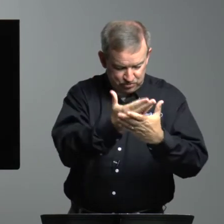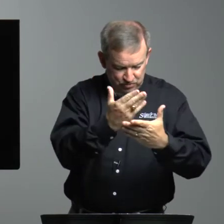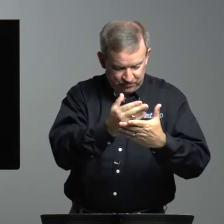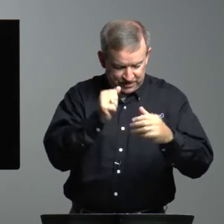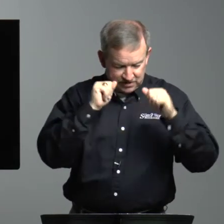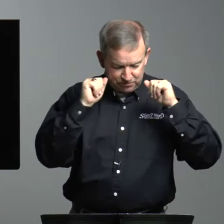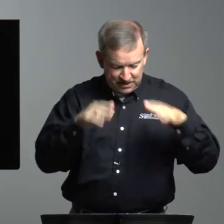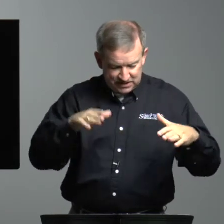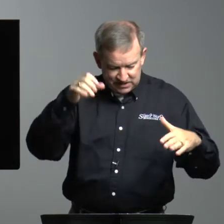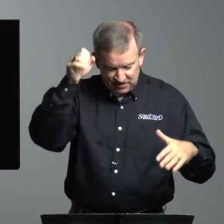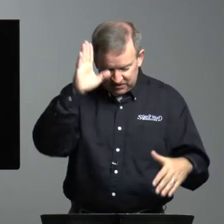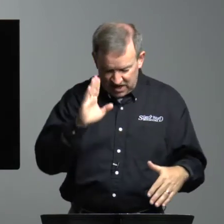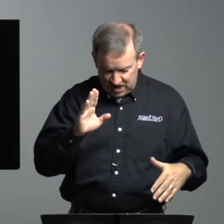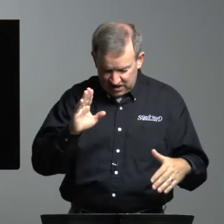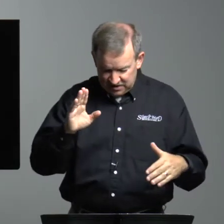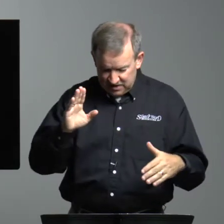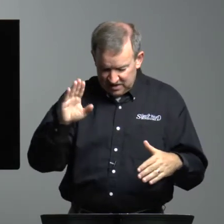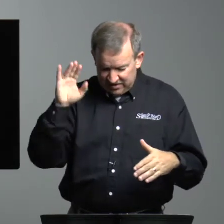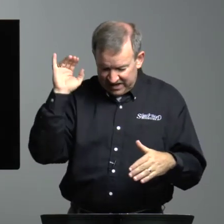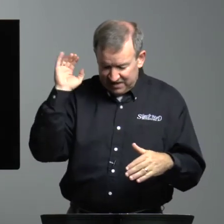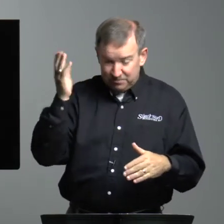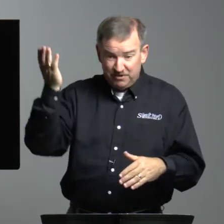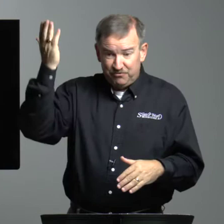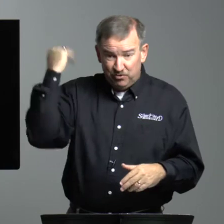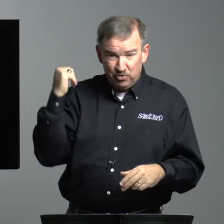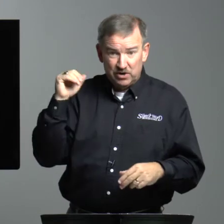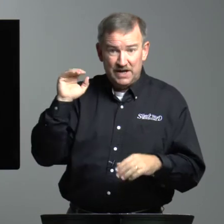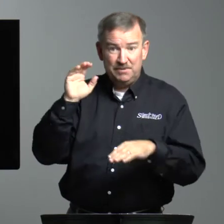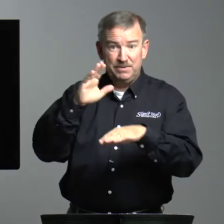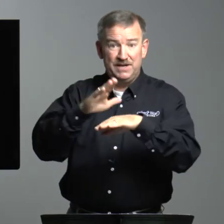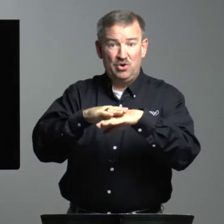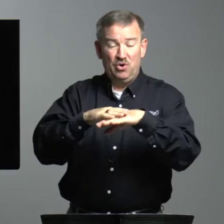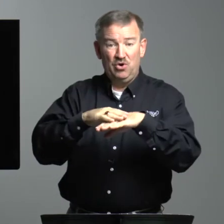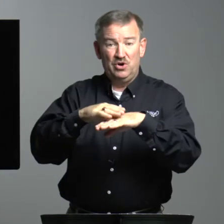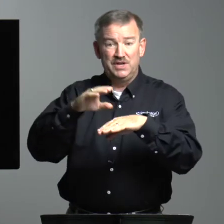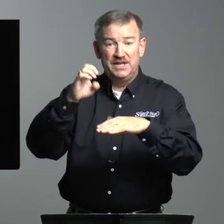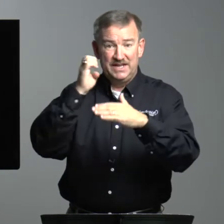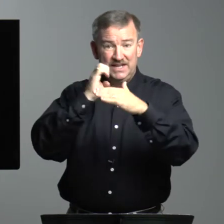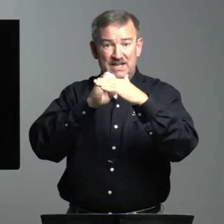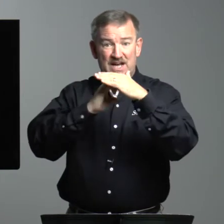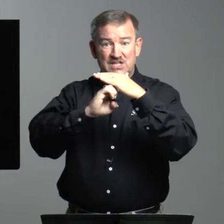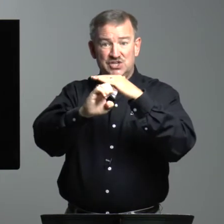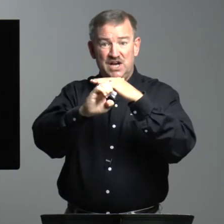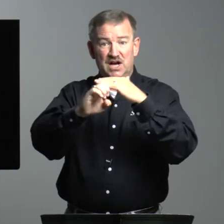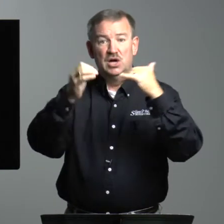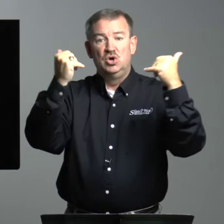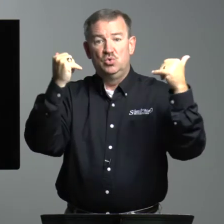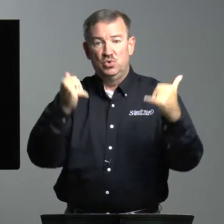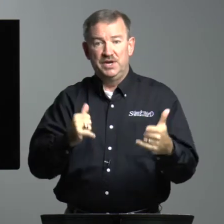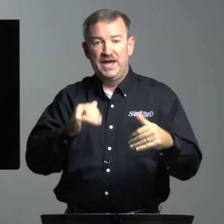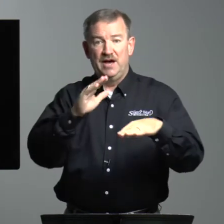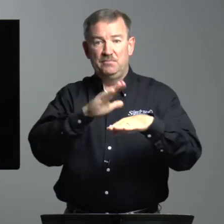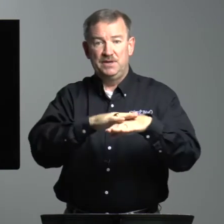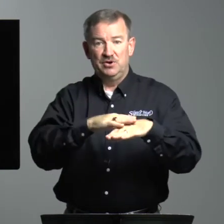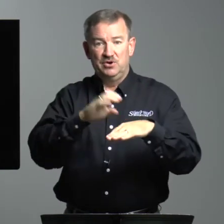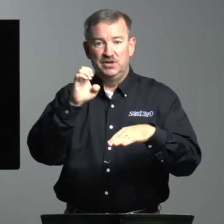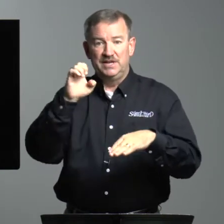proof that the blessing of God that before had been on Elijah would now be on